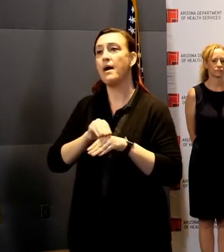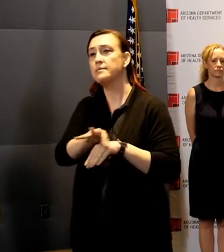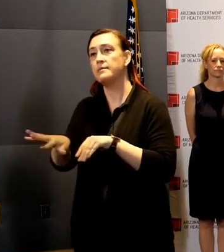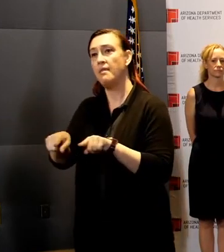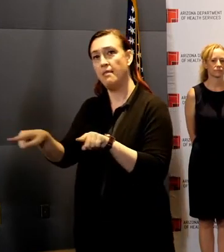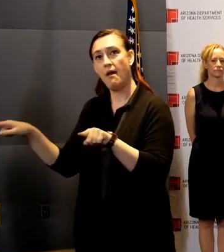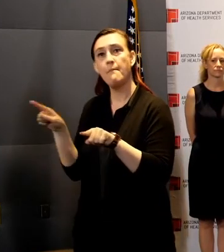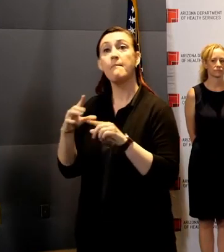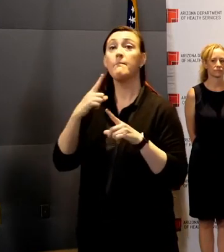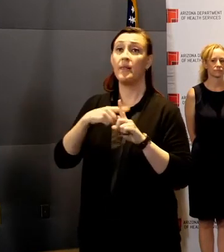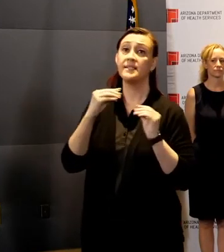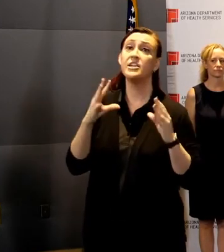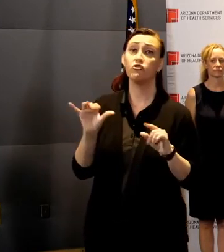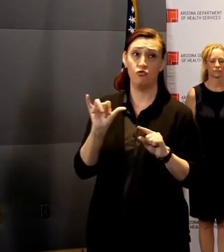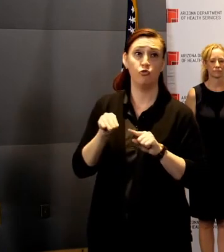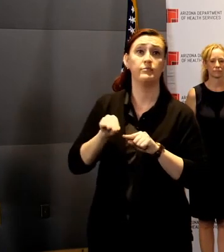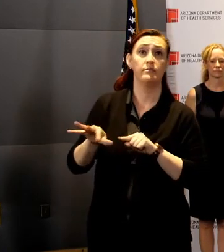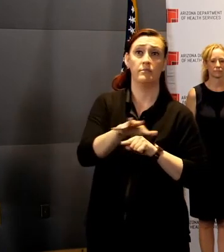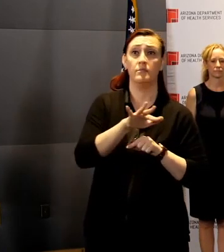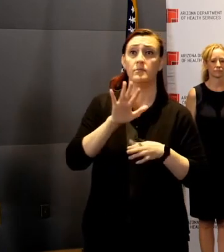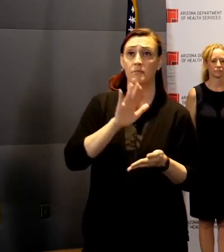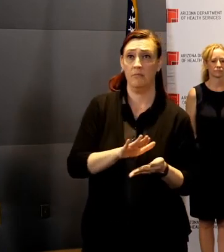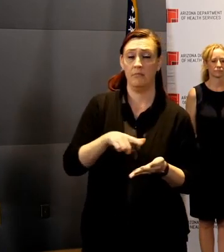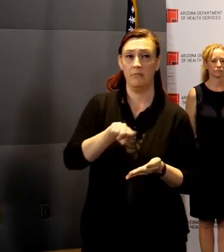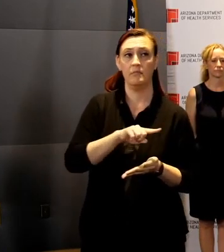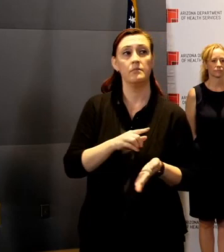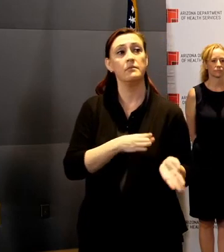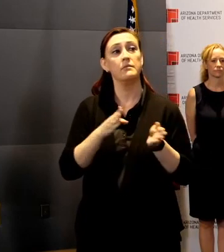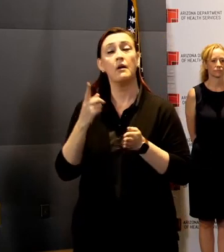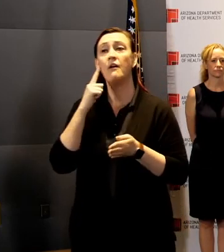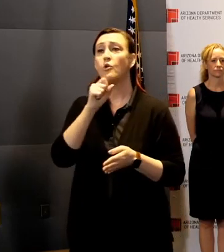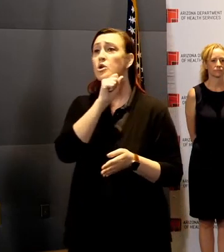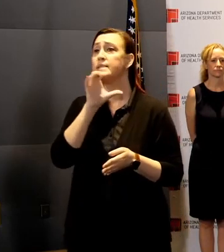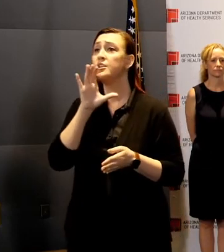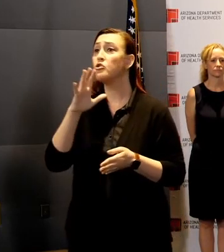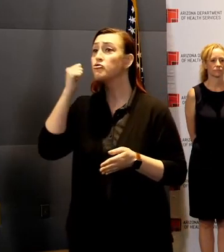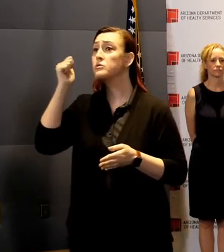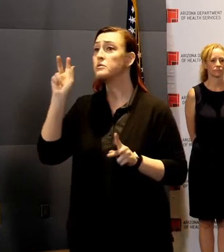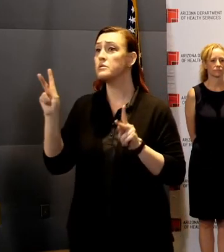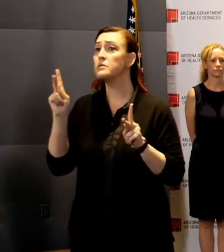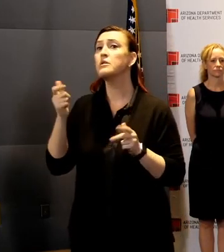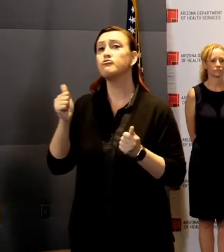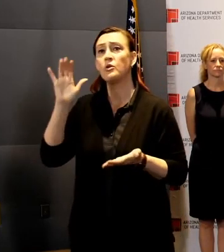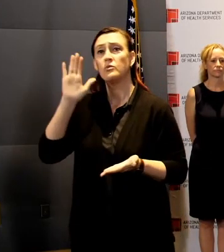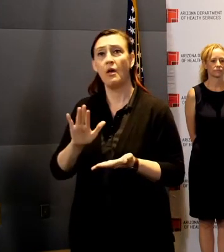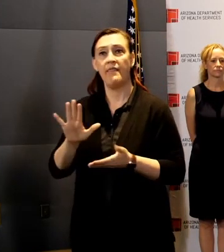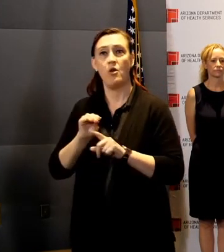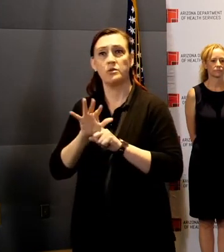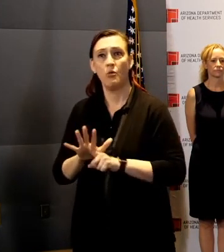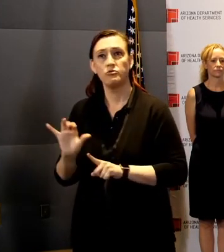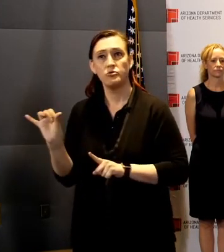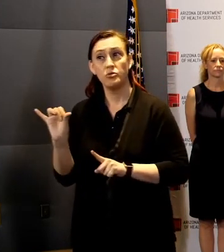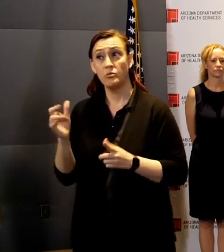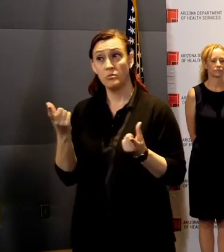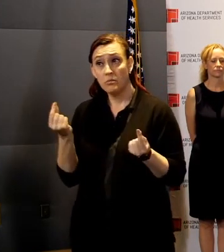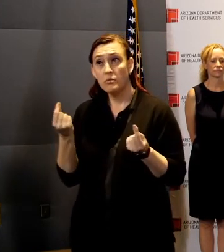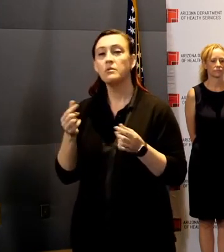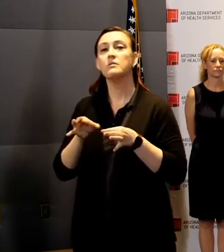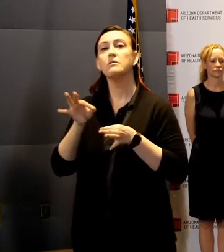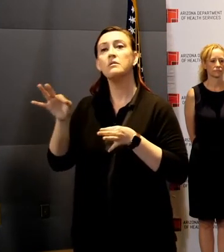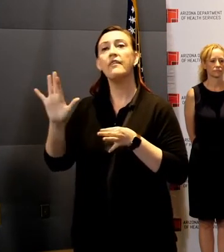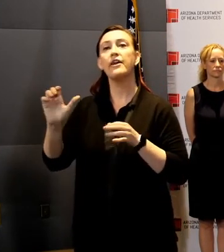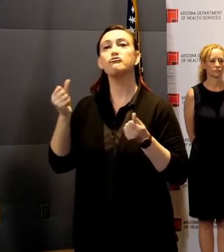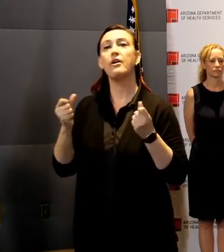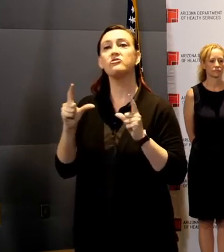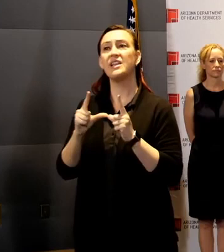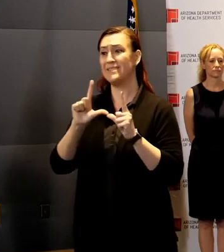And to keep our seniors safe and healthy, we took a step to ensure they limited their exposure, delaying expiration dates